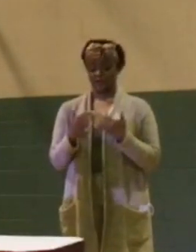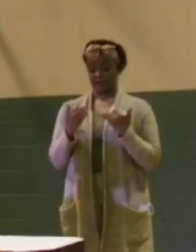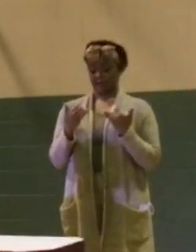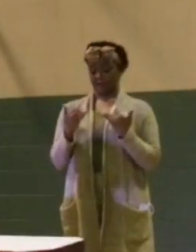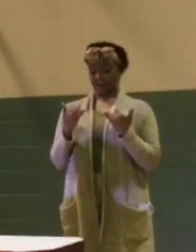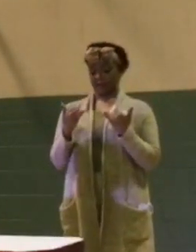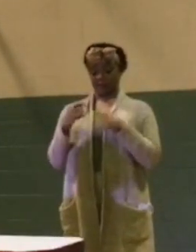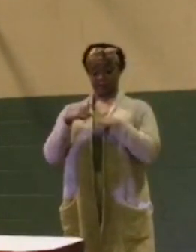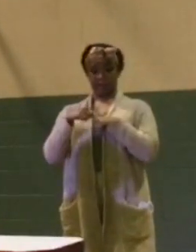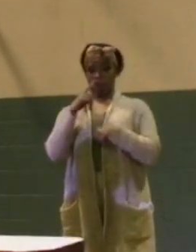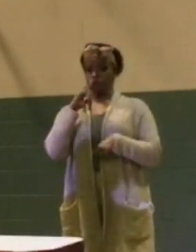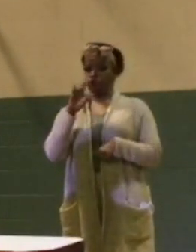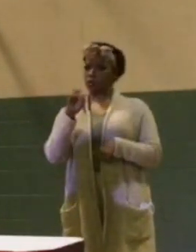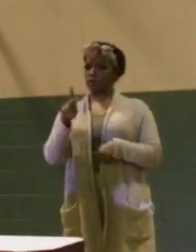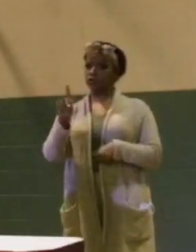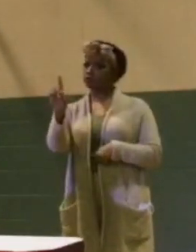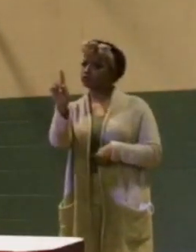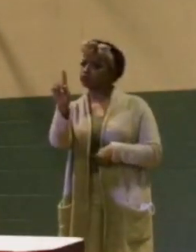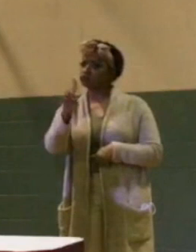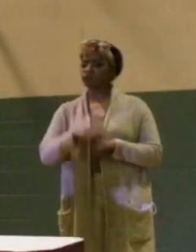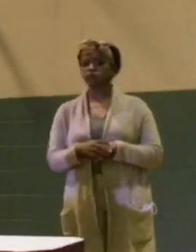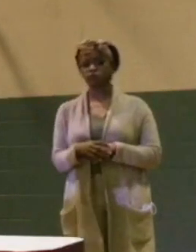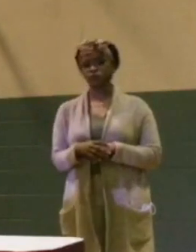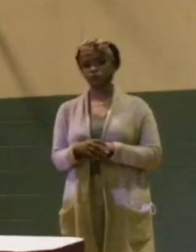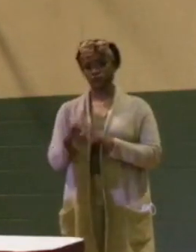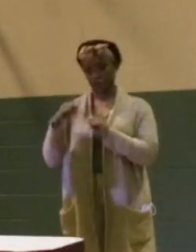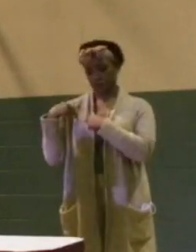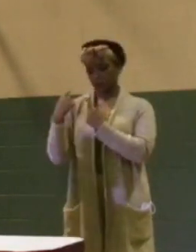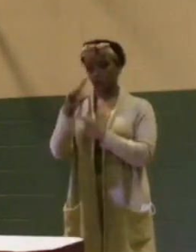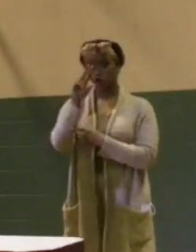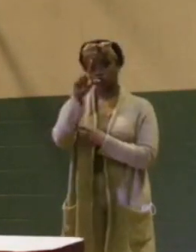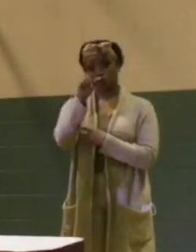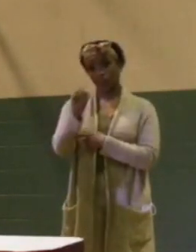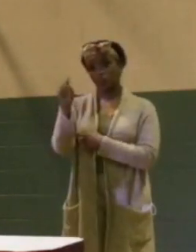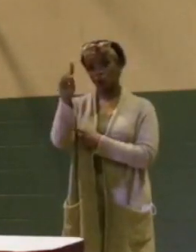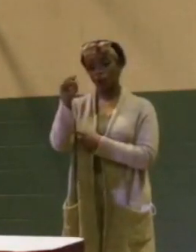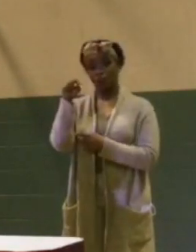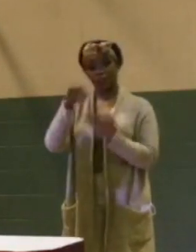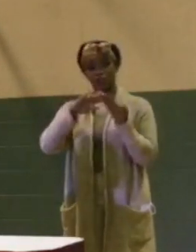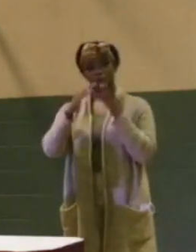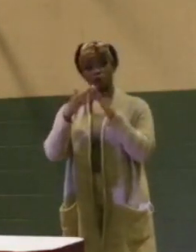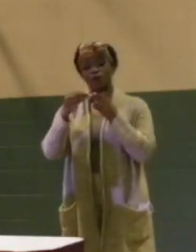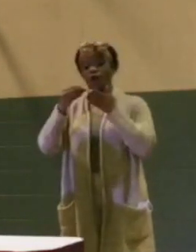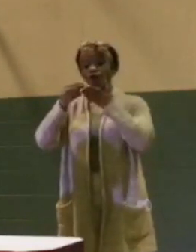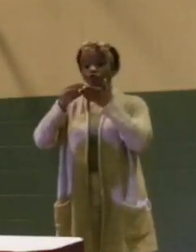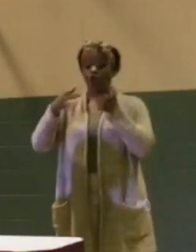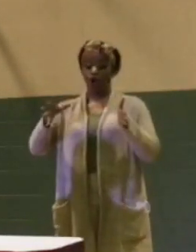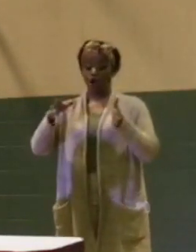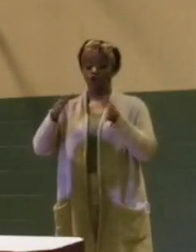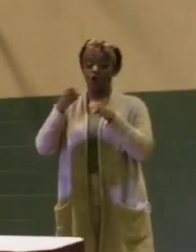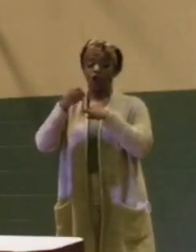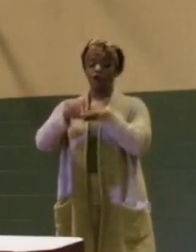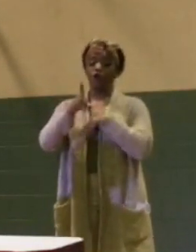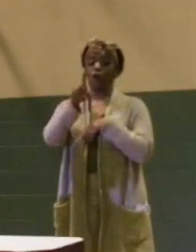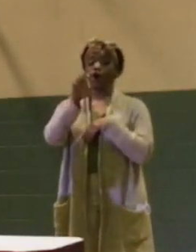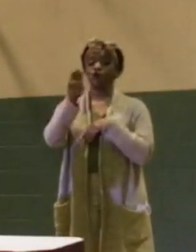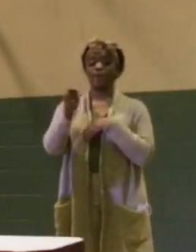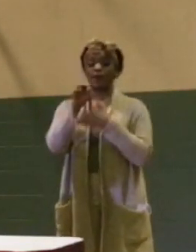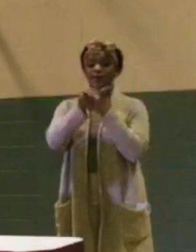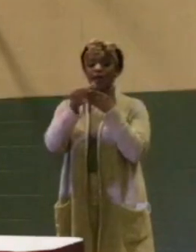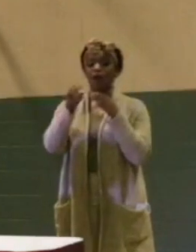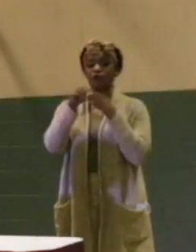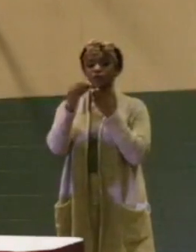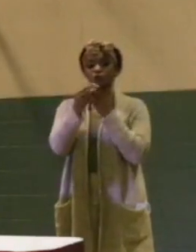Since 2001, this community has lost over $100 million in revenue sharing spending. That means that the state of